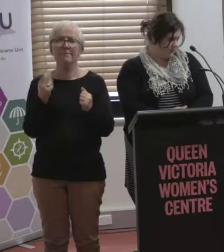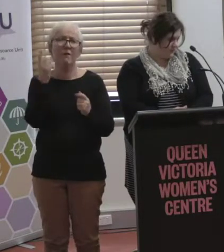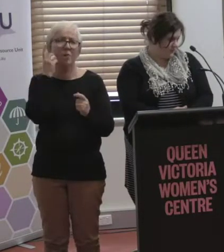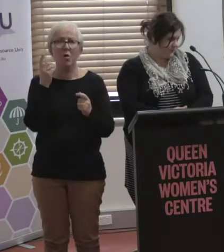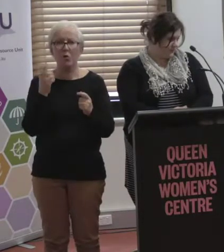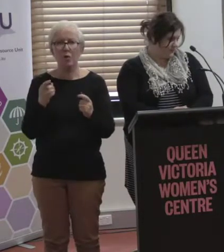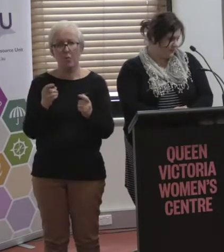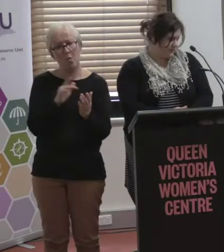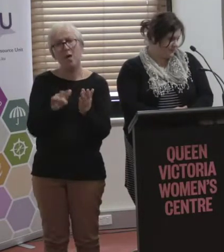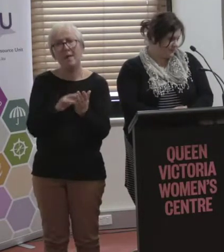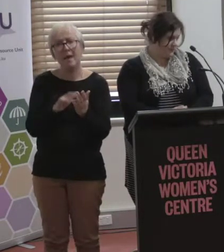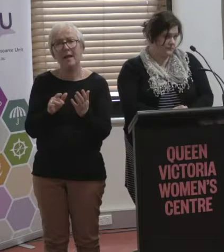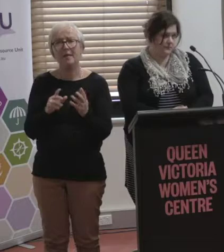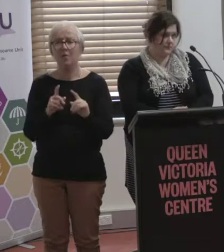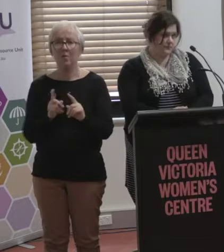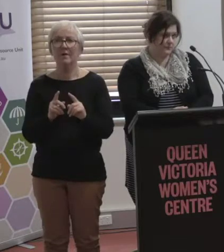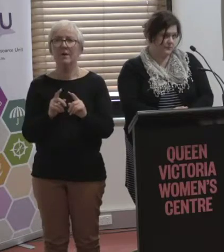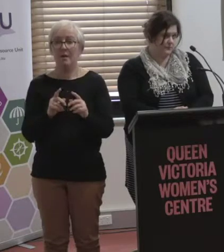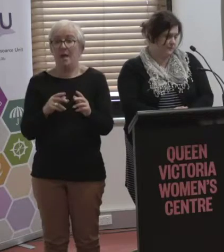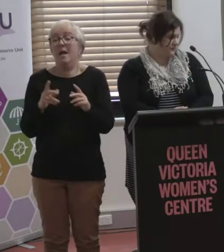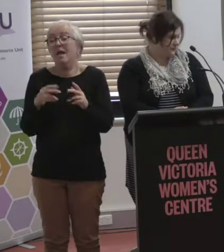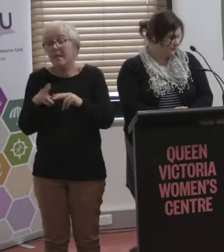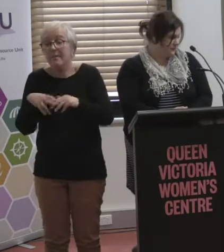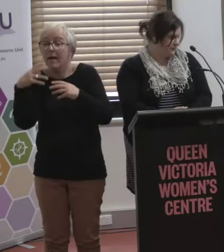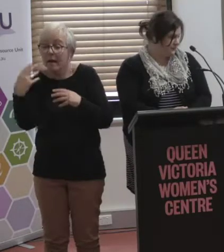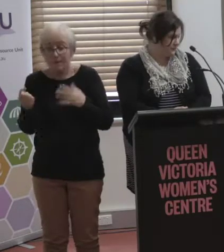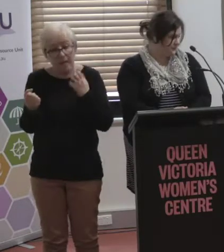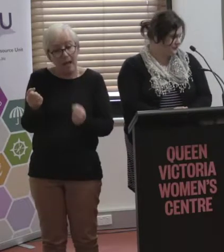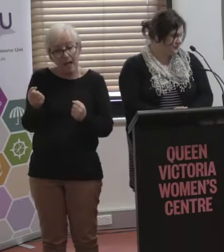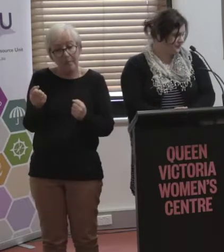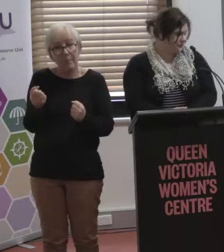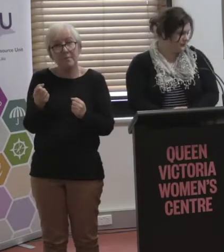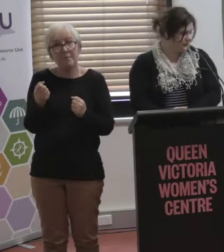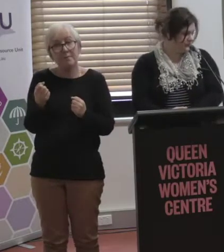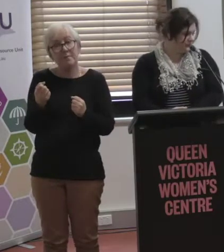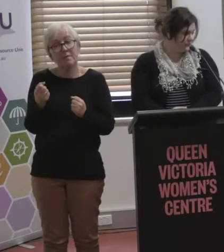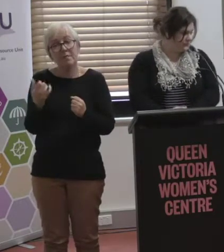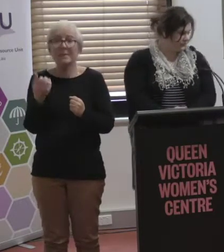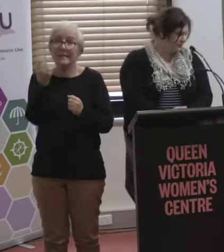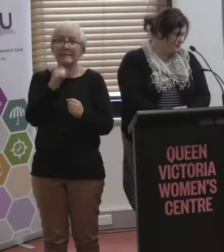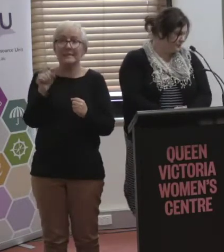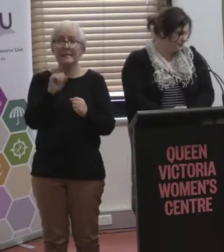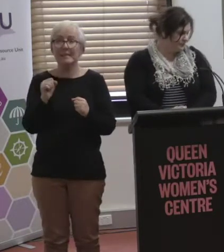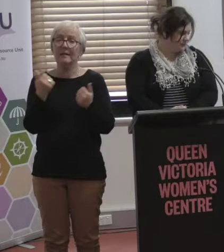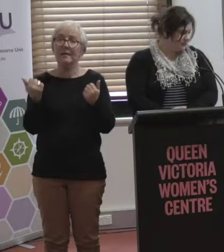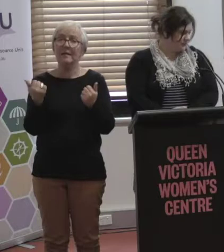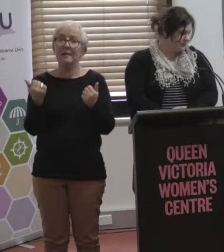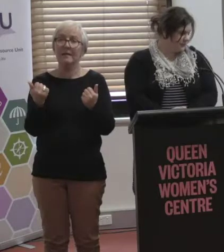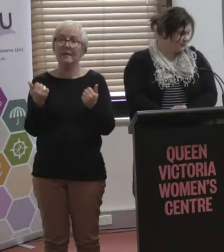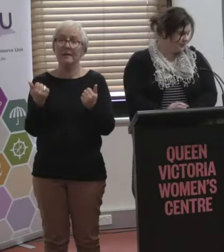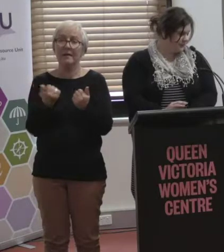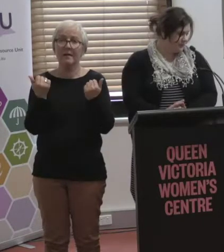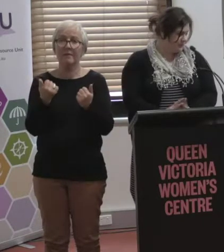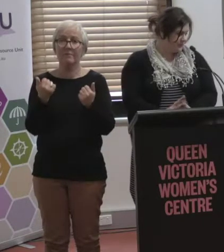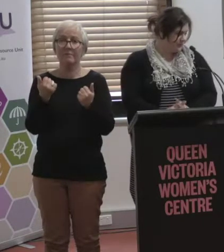And even if people do have a technological device, there's still room for, you know, fraud to be connected with